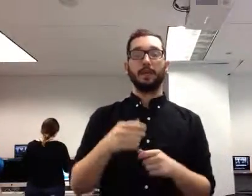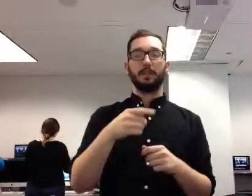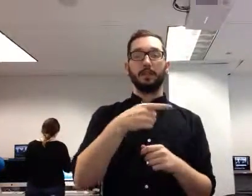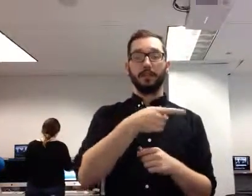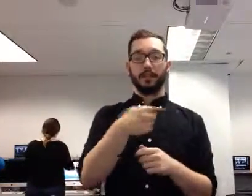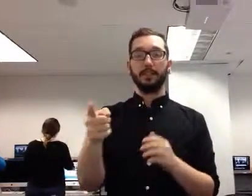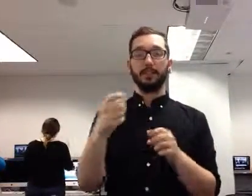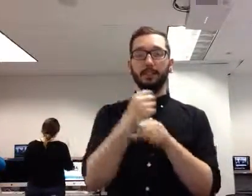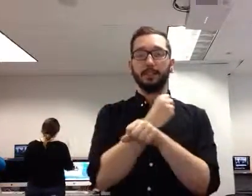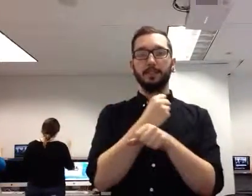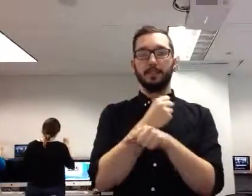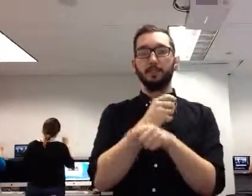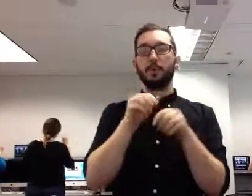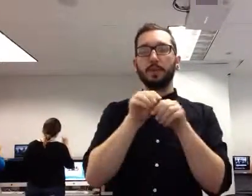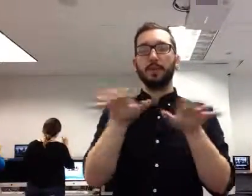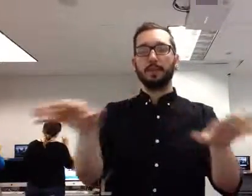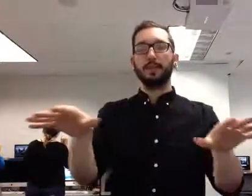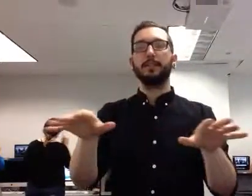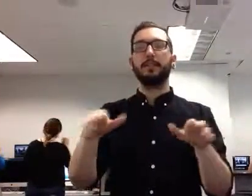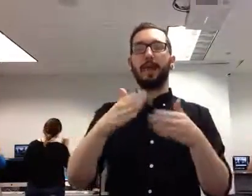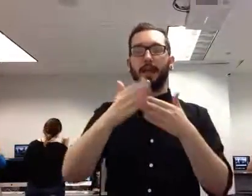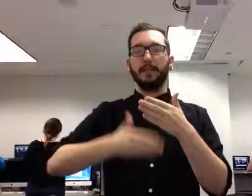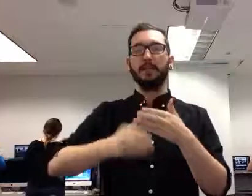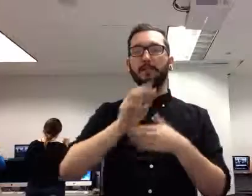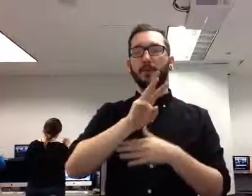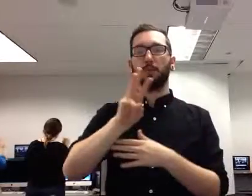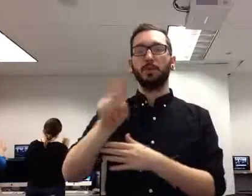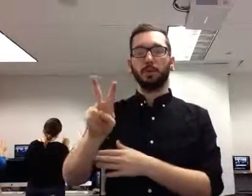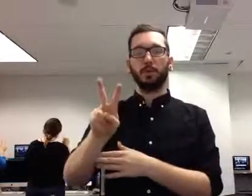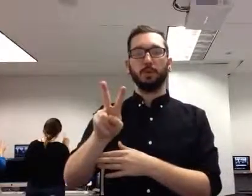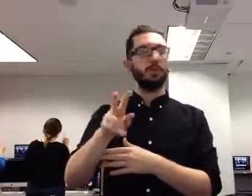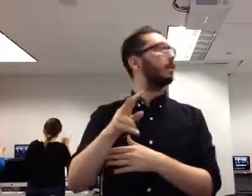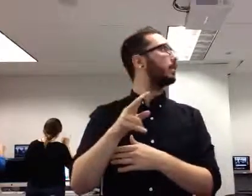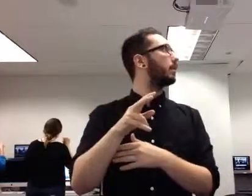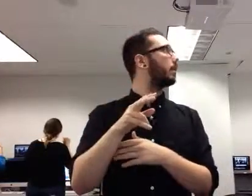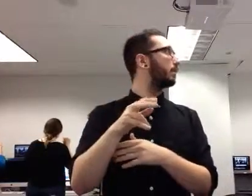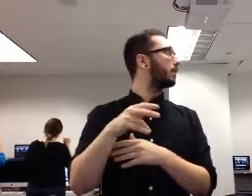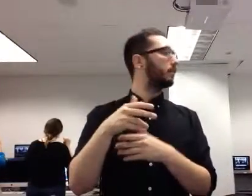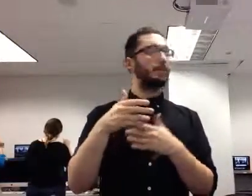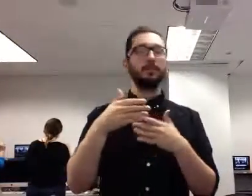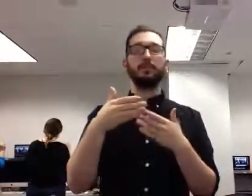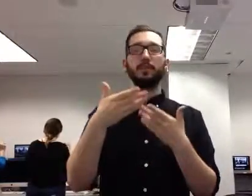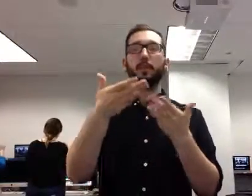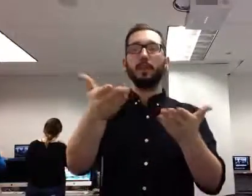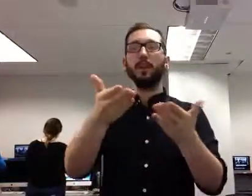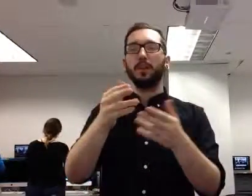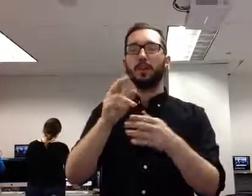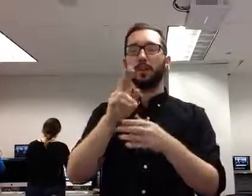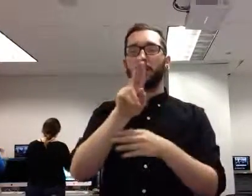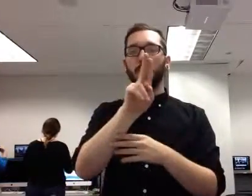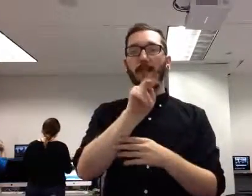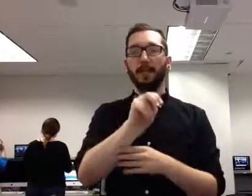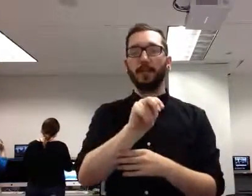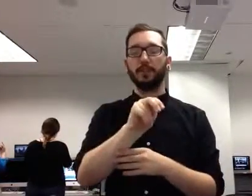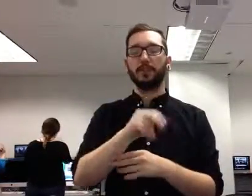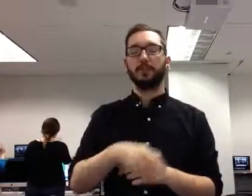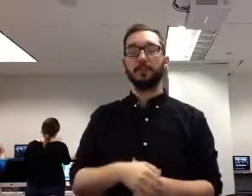the end of World War II to the United Nations. Since these were released in